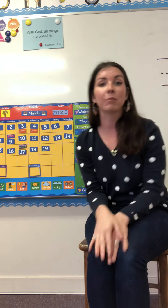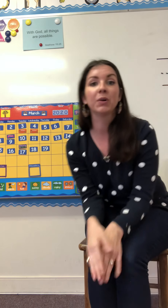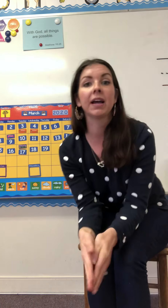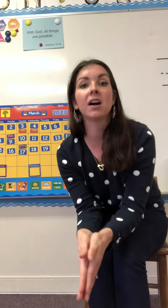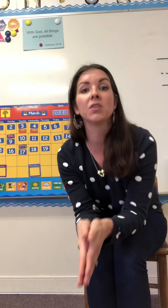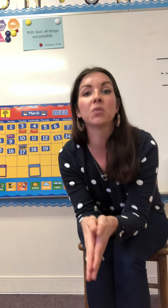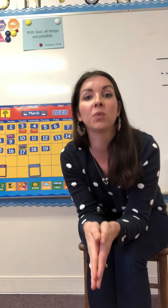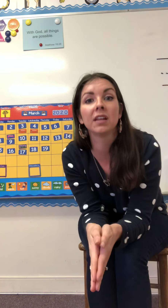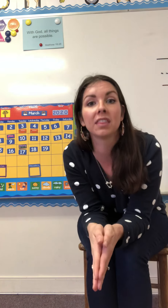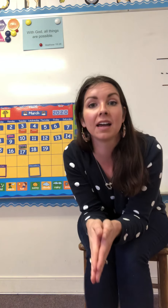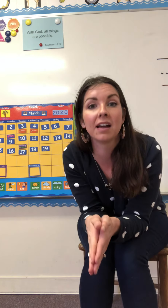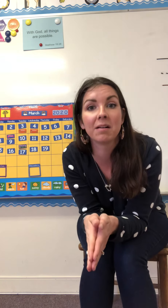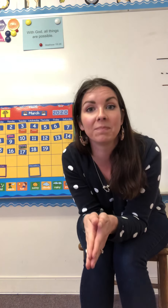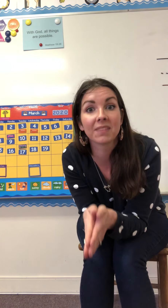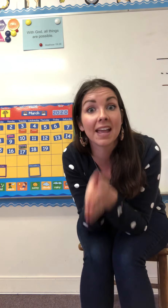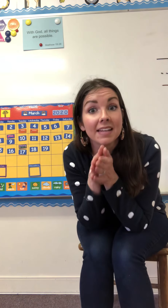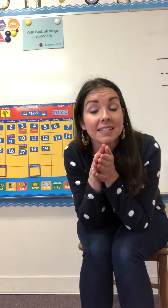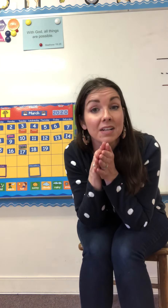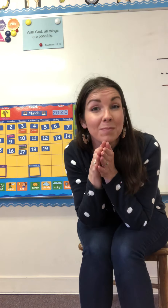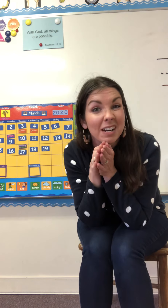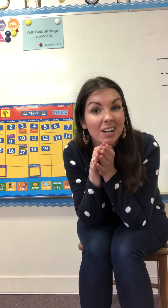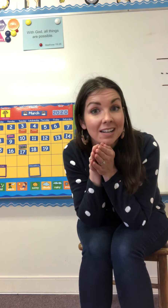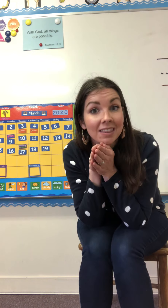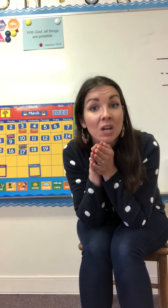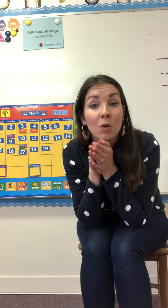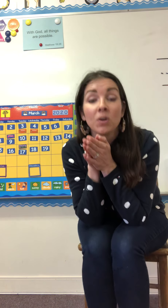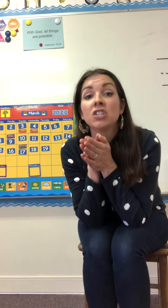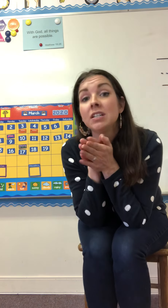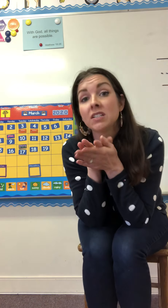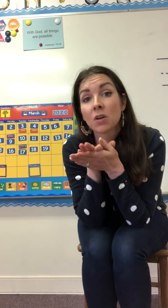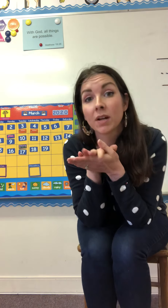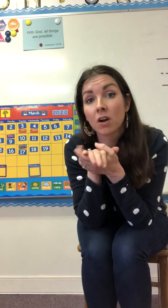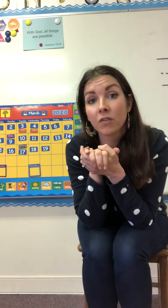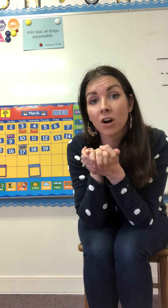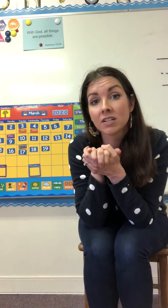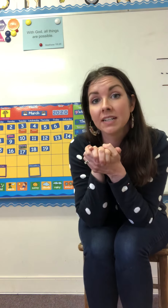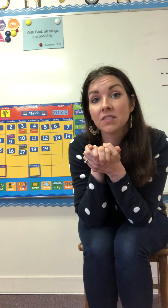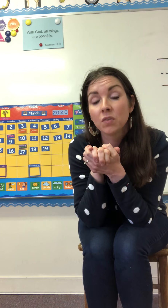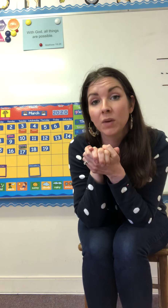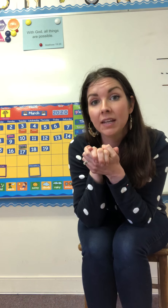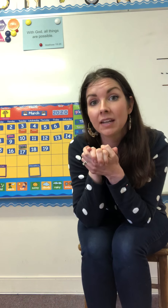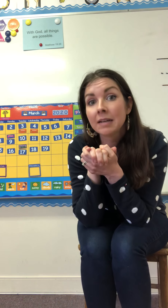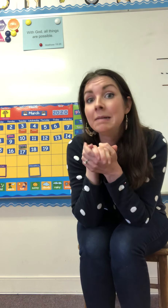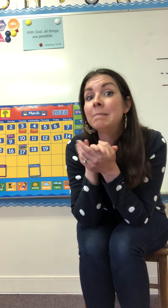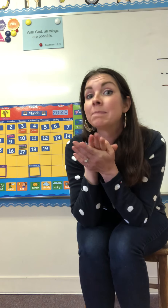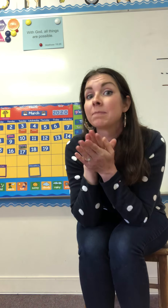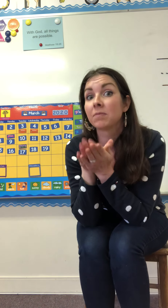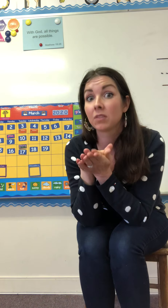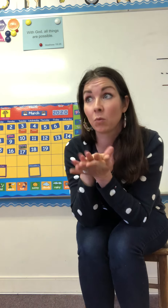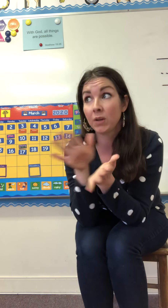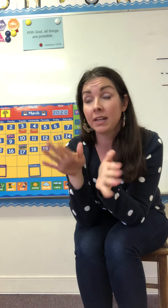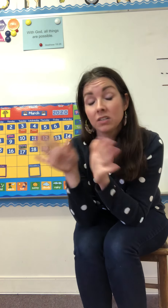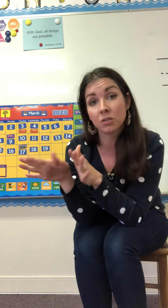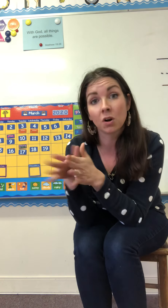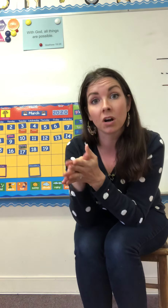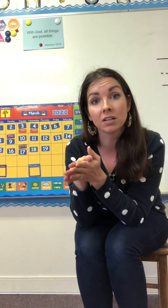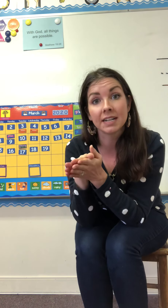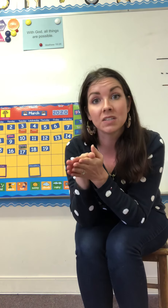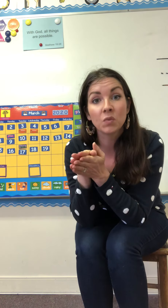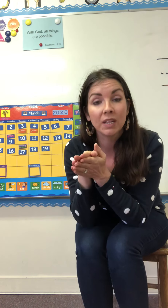put out with ASL Meredith where she is going over our days of the week we do our days of the week